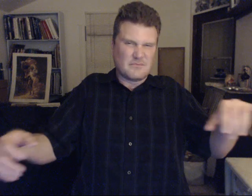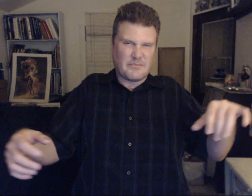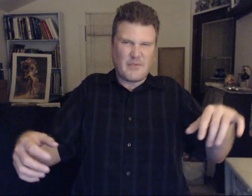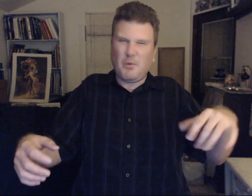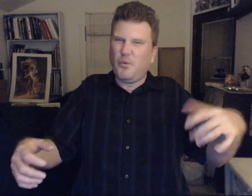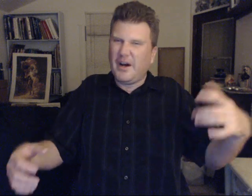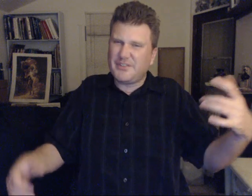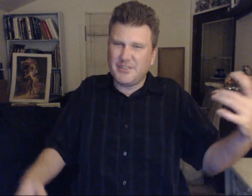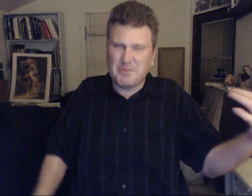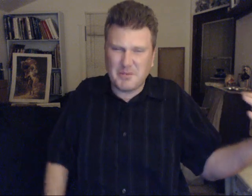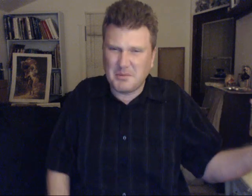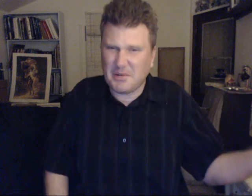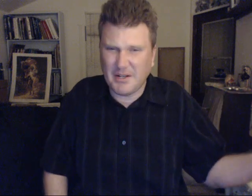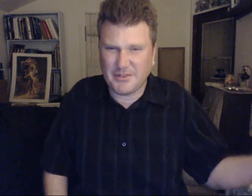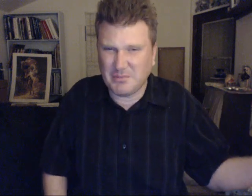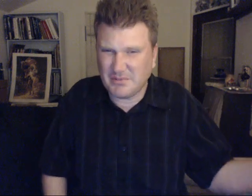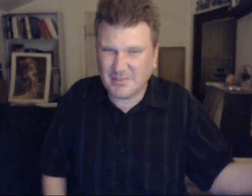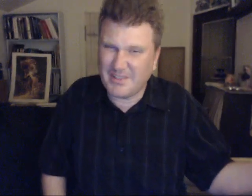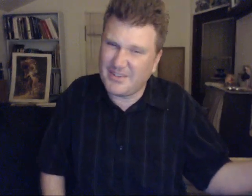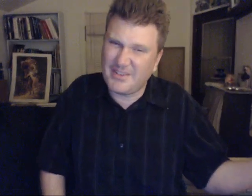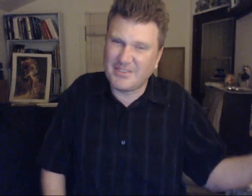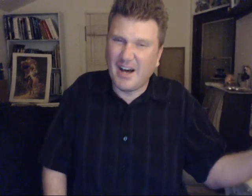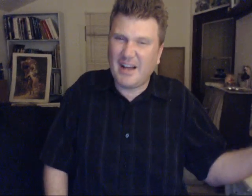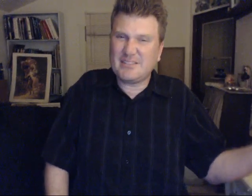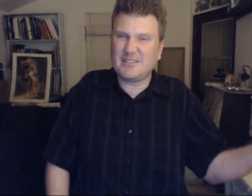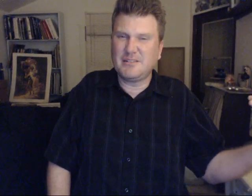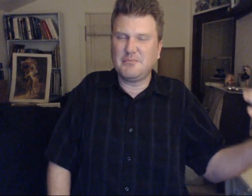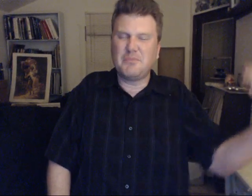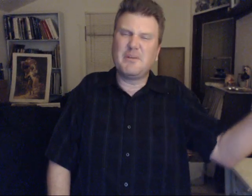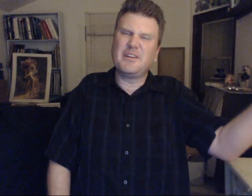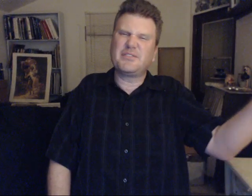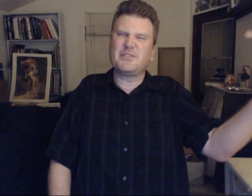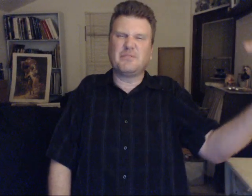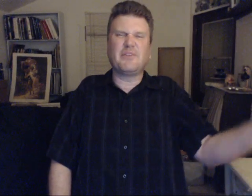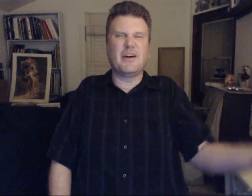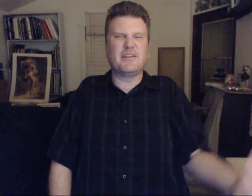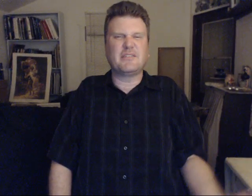But. Why should it be? Because it is not. But many still find it.